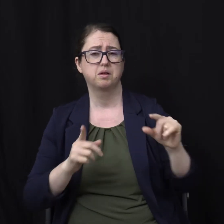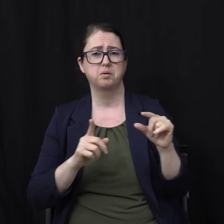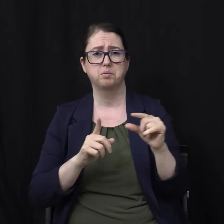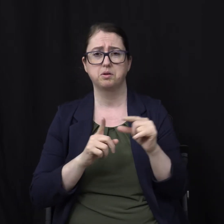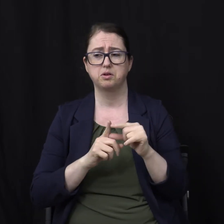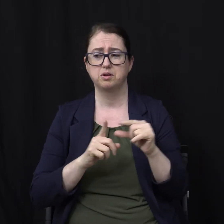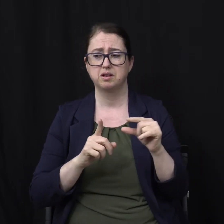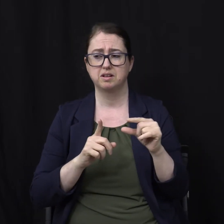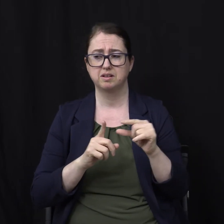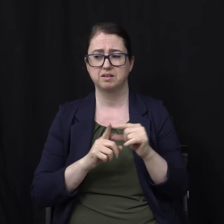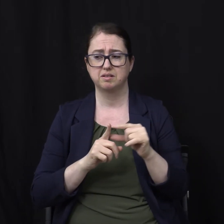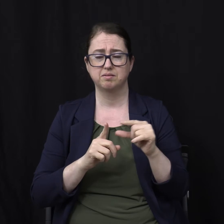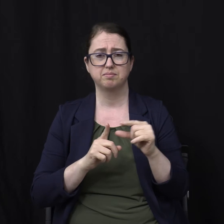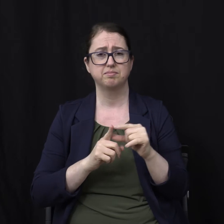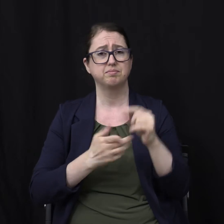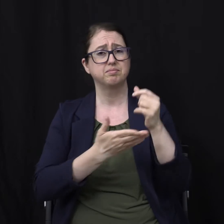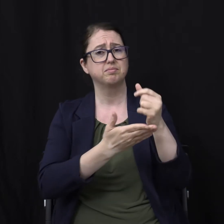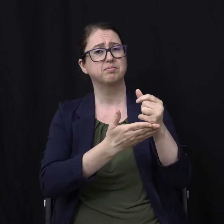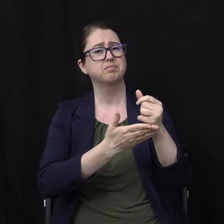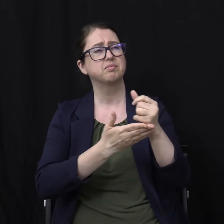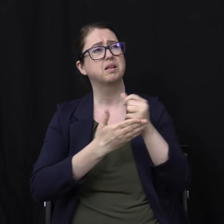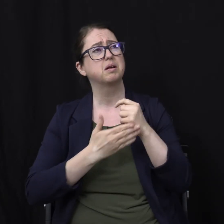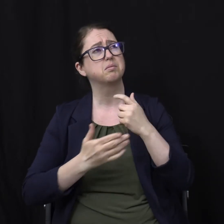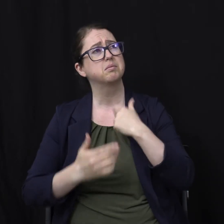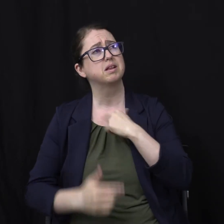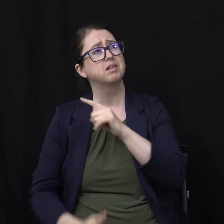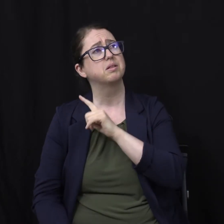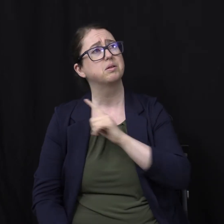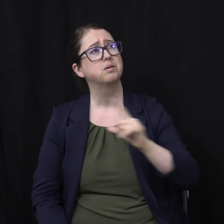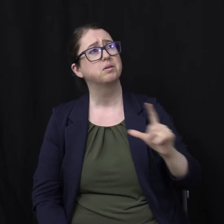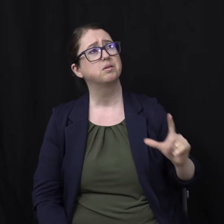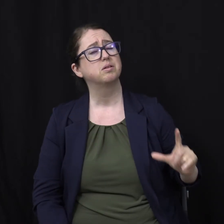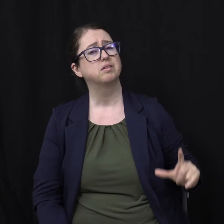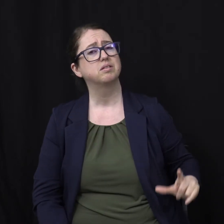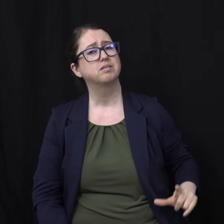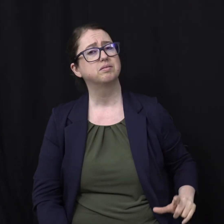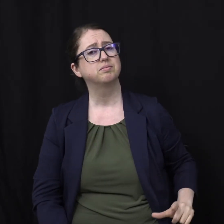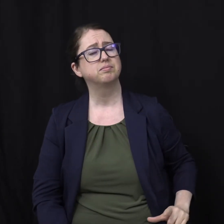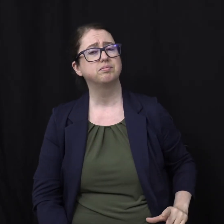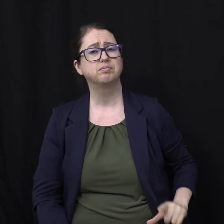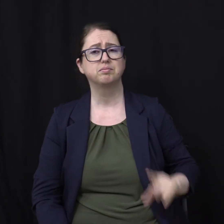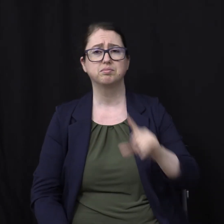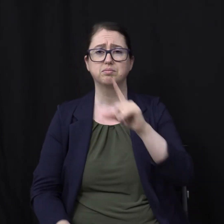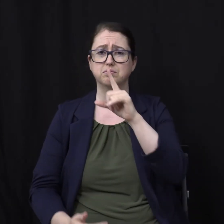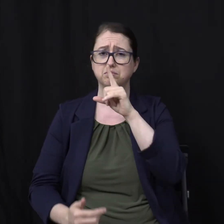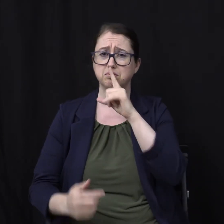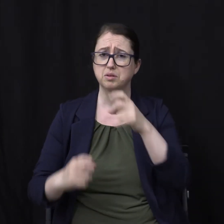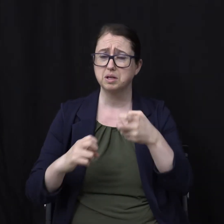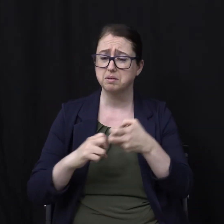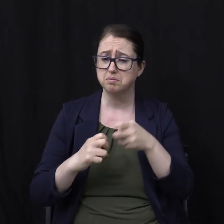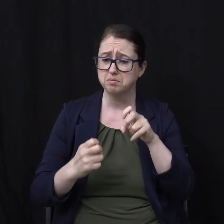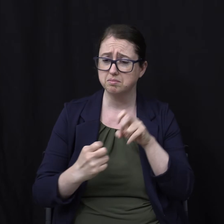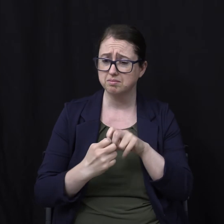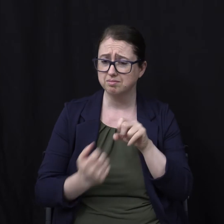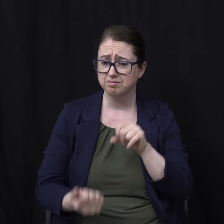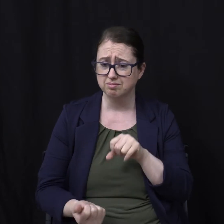Help me, Lord, when toil and trouble meeting